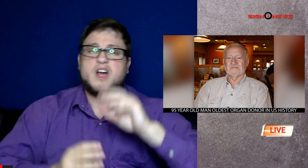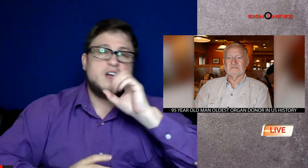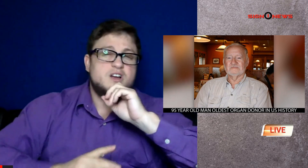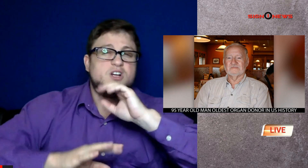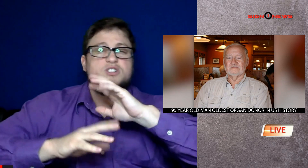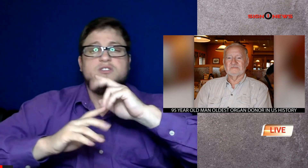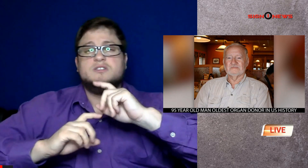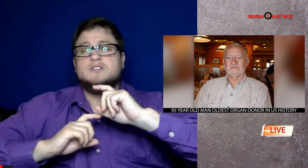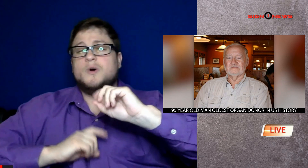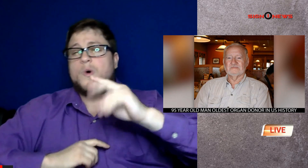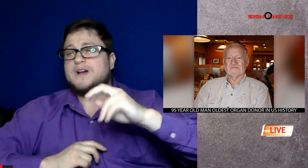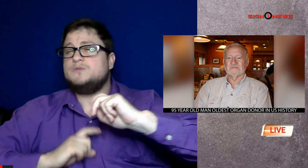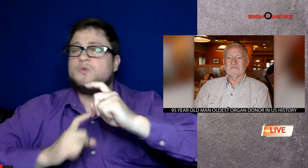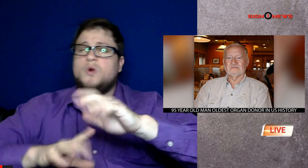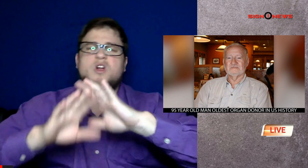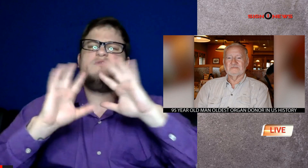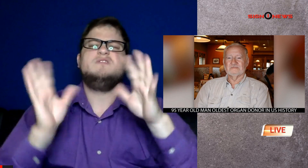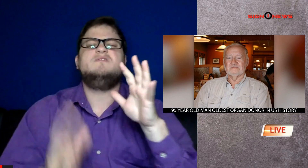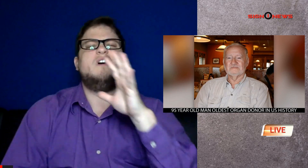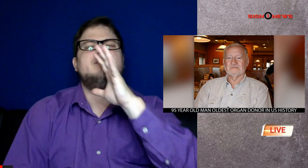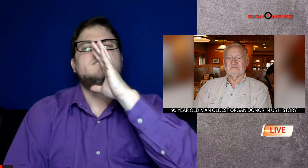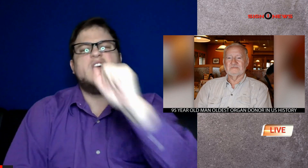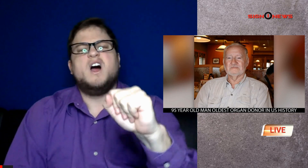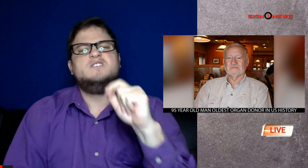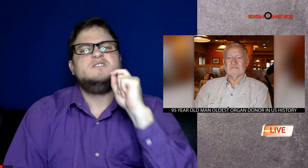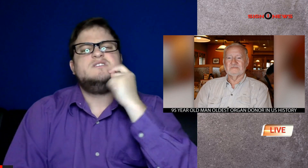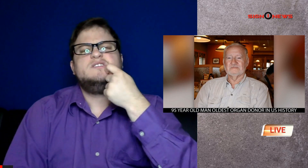Honestly, the body and all of that is simply fascinating